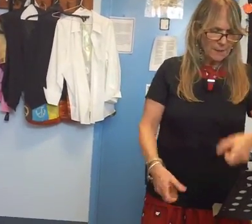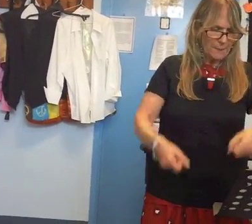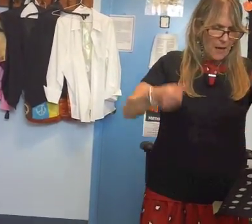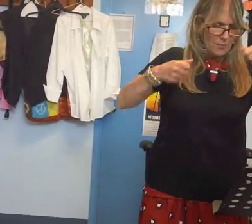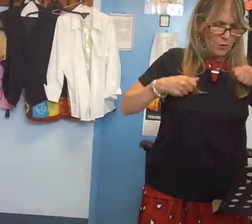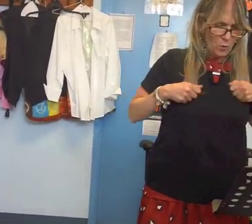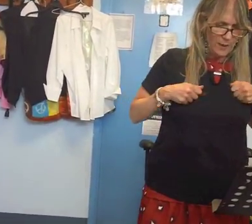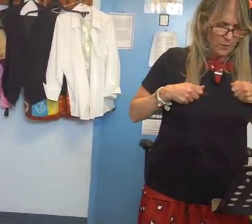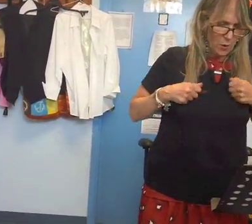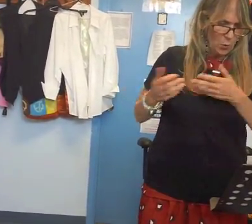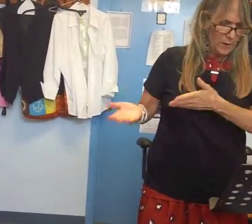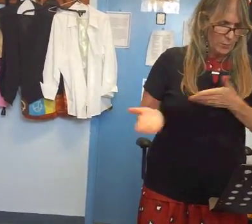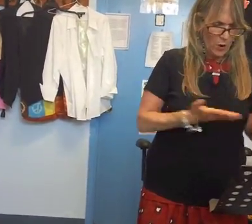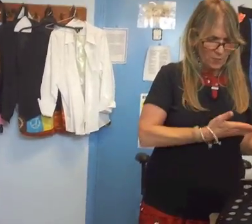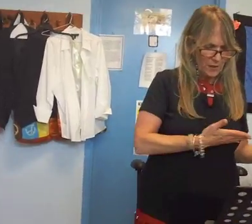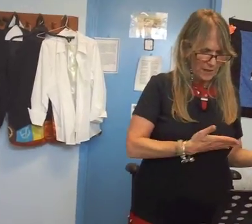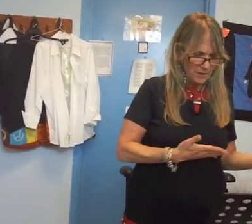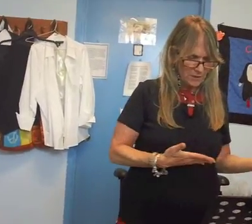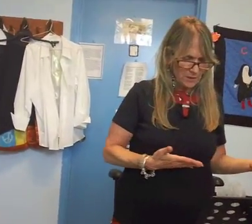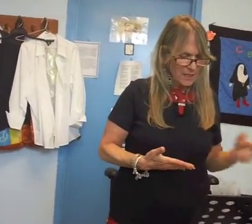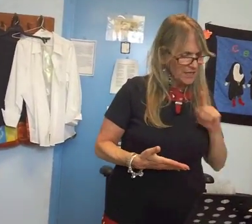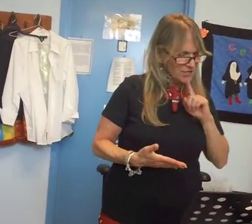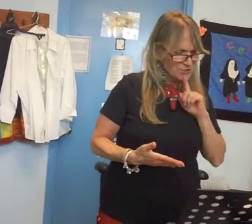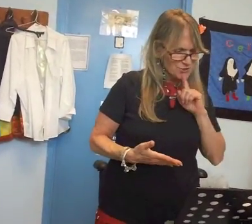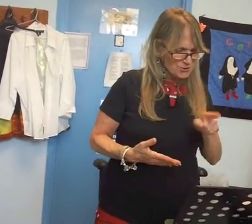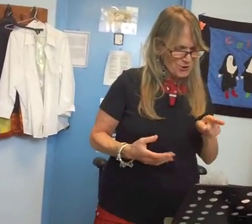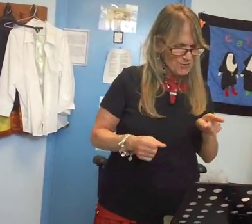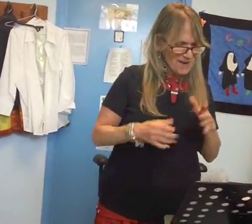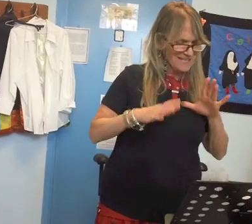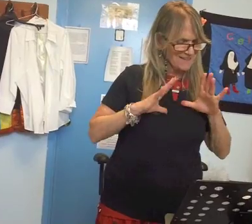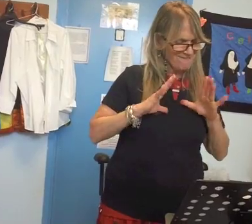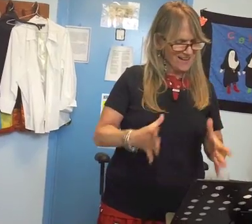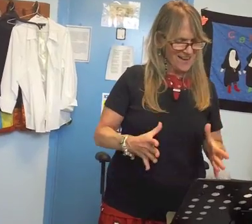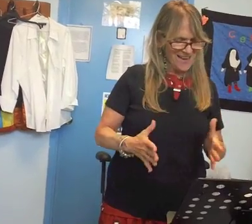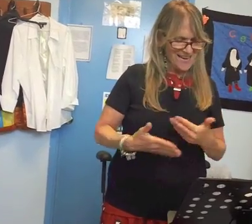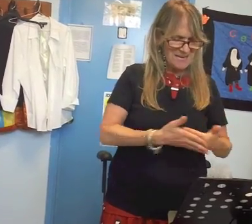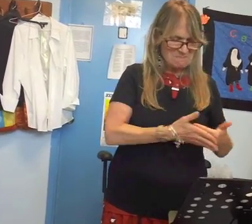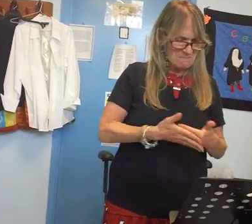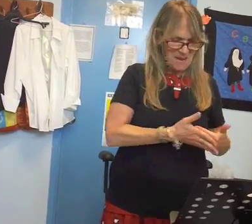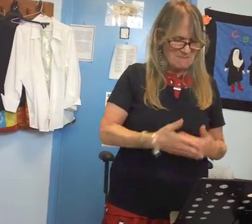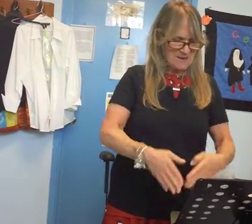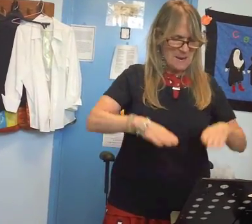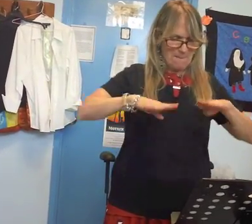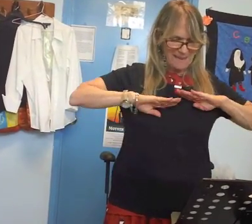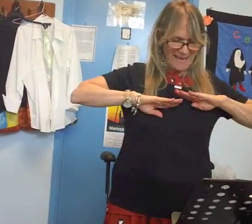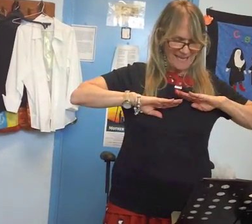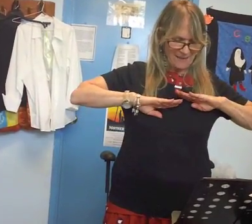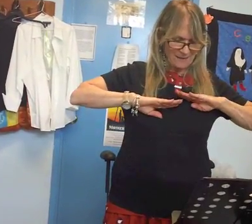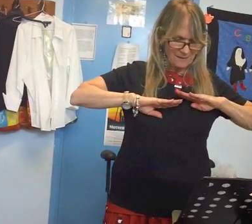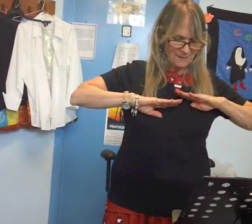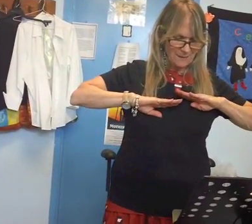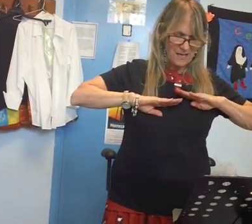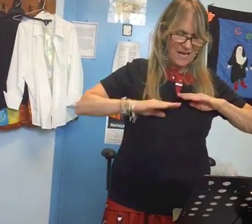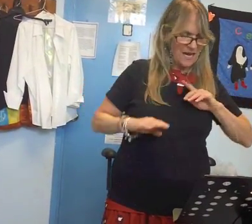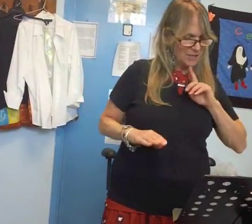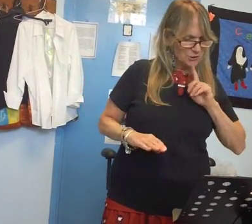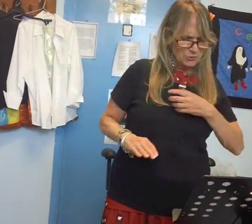up the quilt we brought with us it sure makes a fine baby blanket I sure